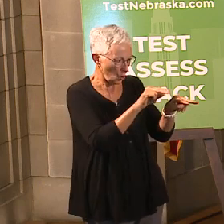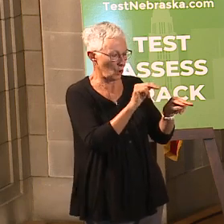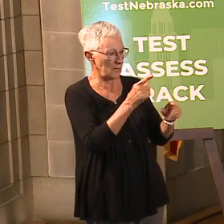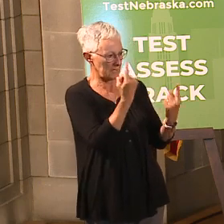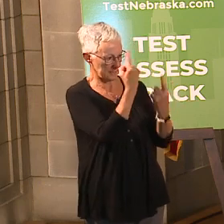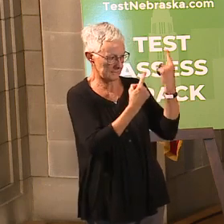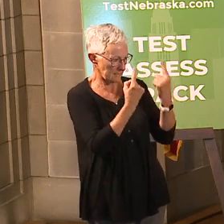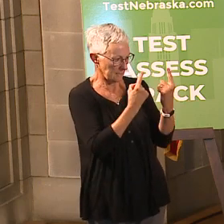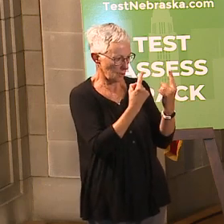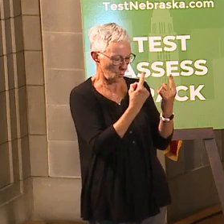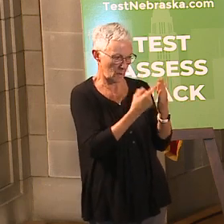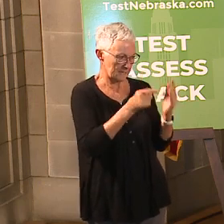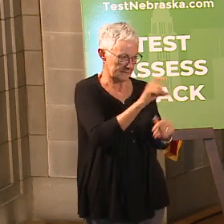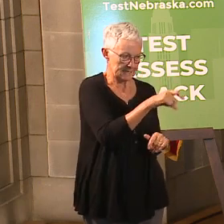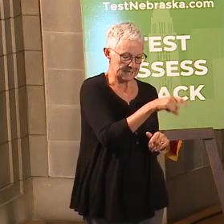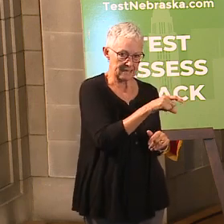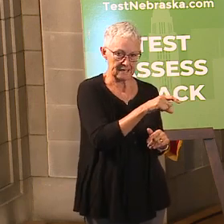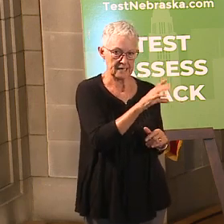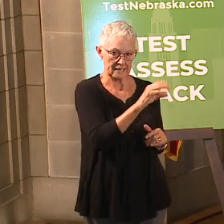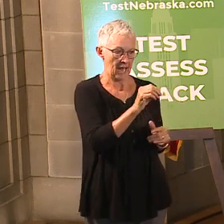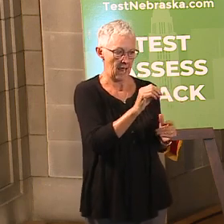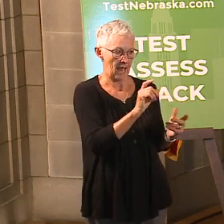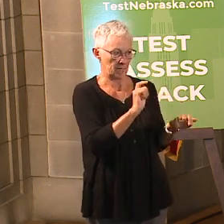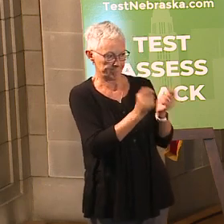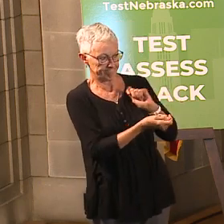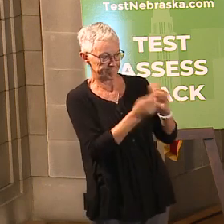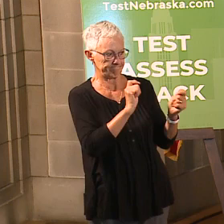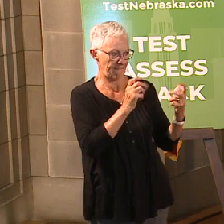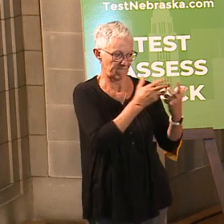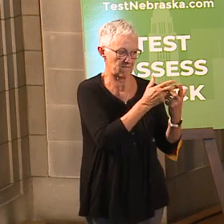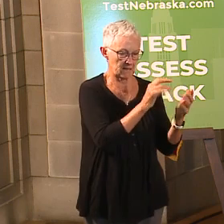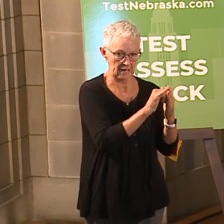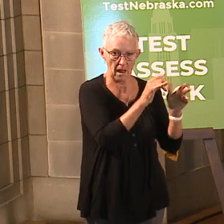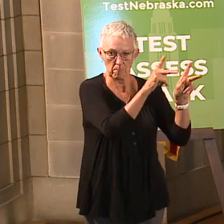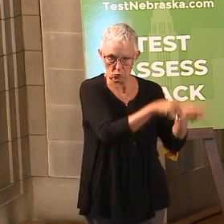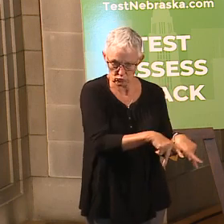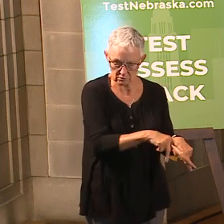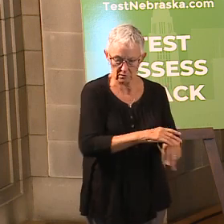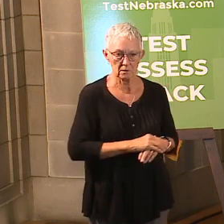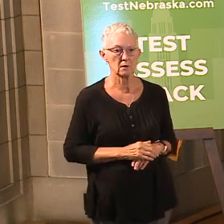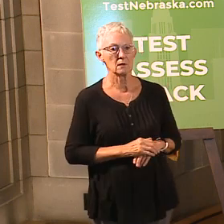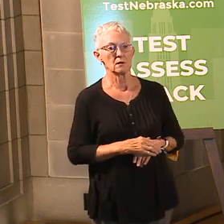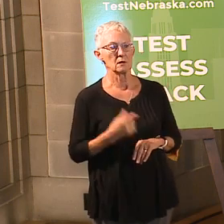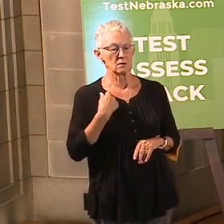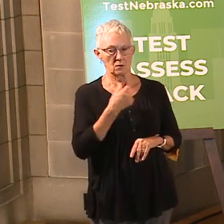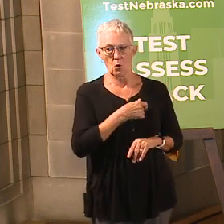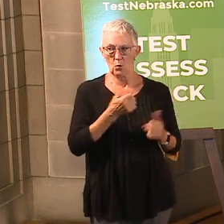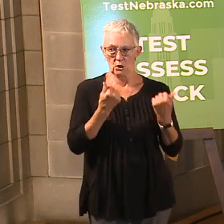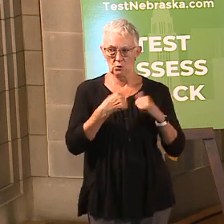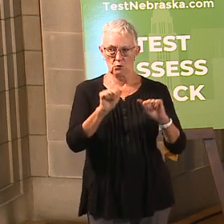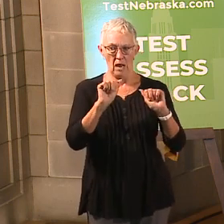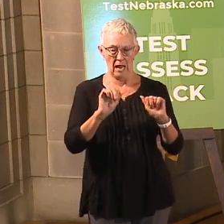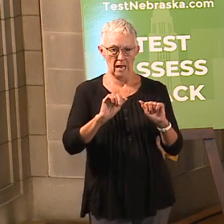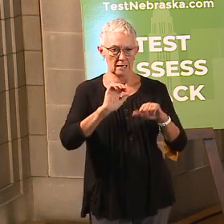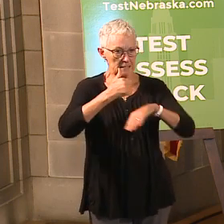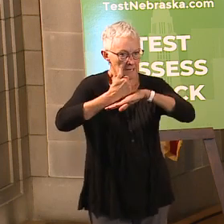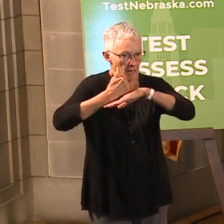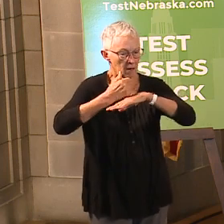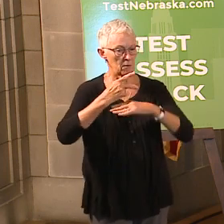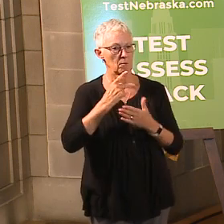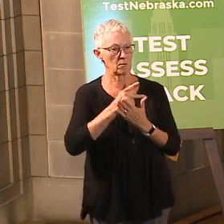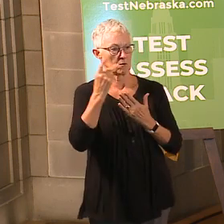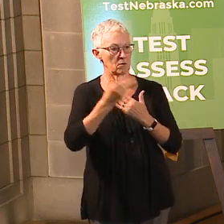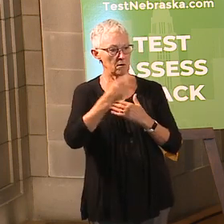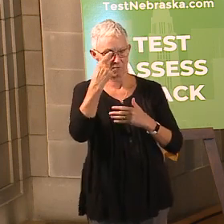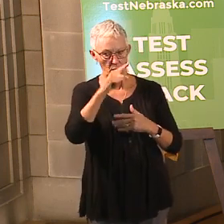The governor's updated state-directed health measure phase four provides additional clarity in how local health departments across